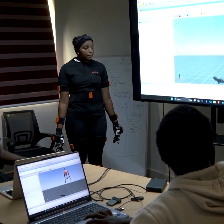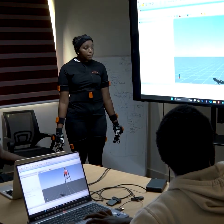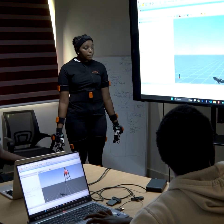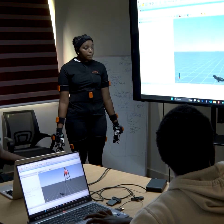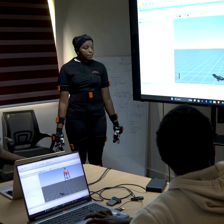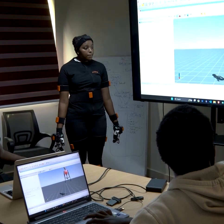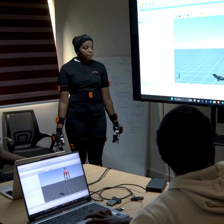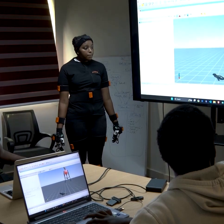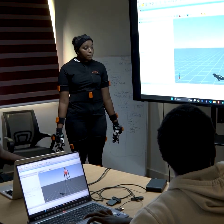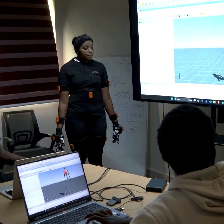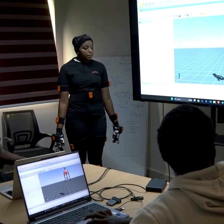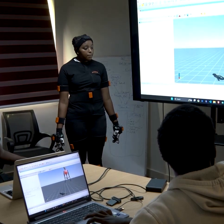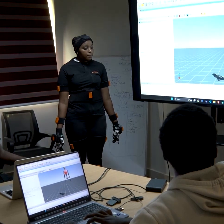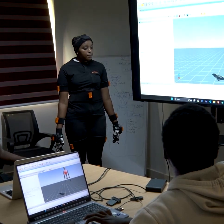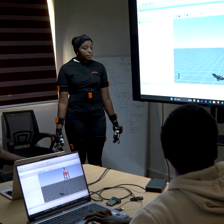approach for other regions and countries. day.